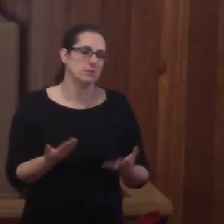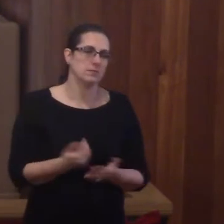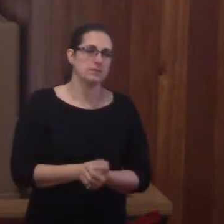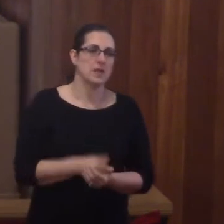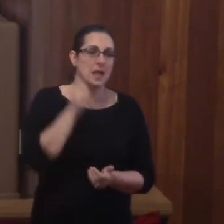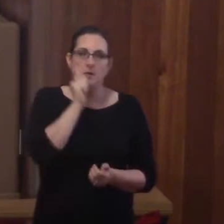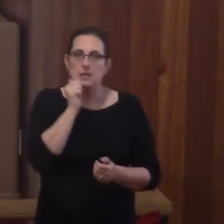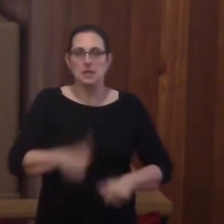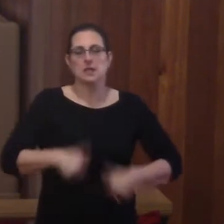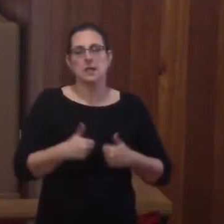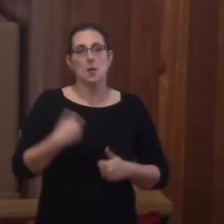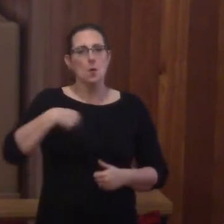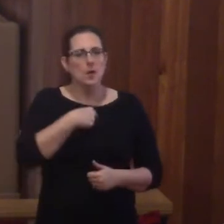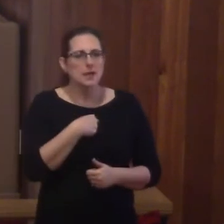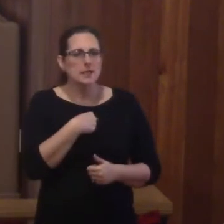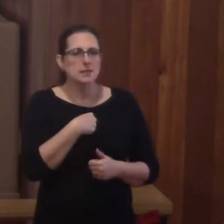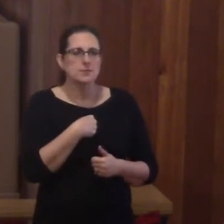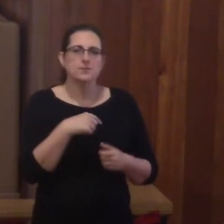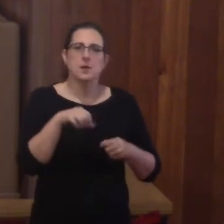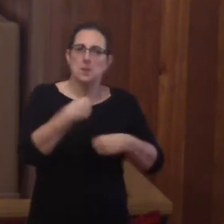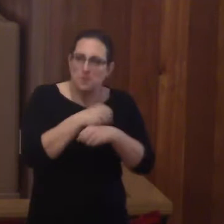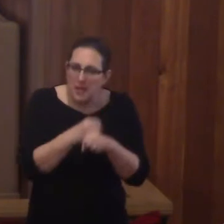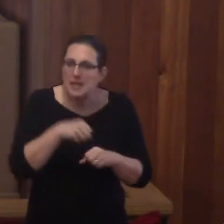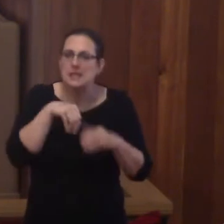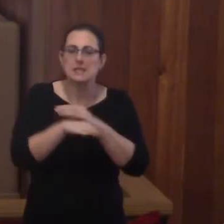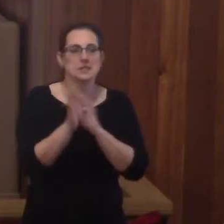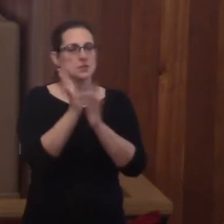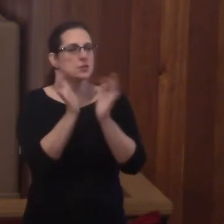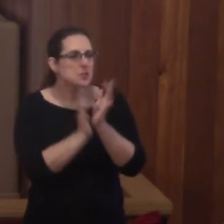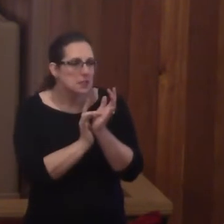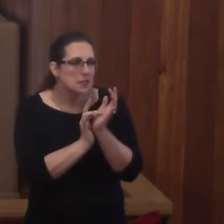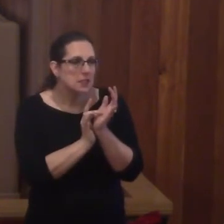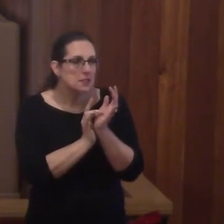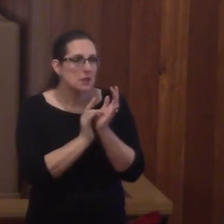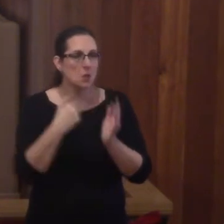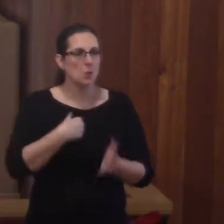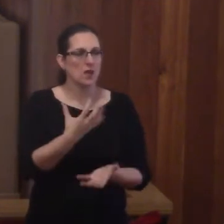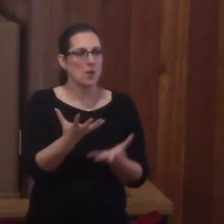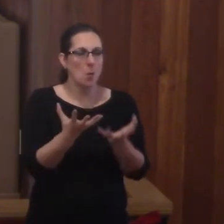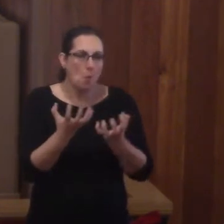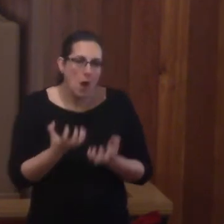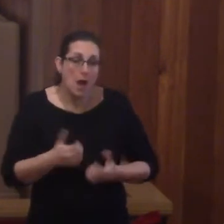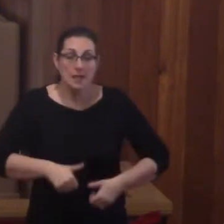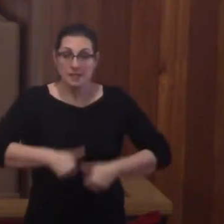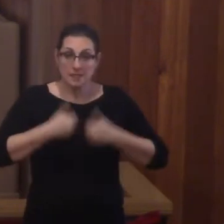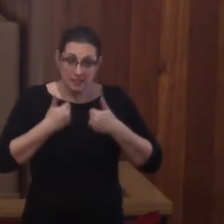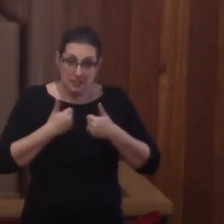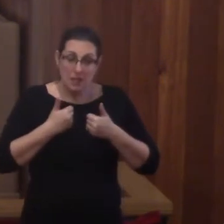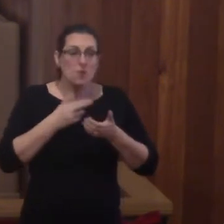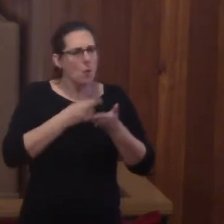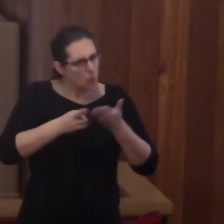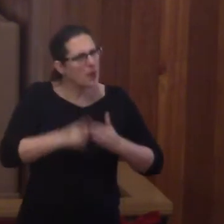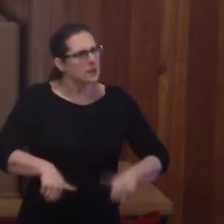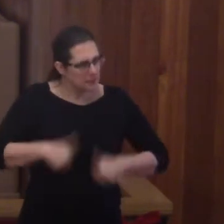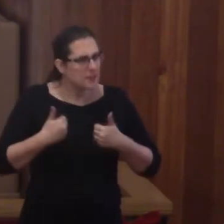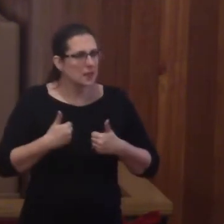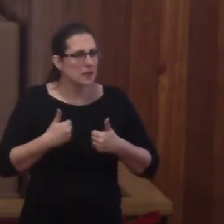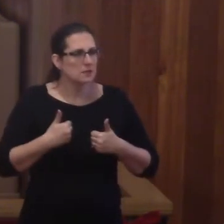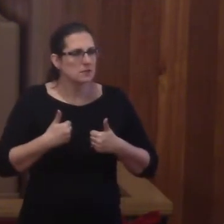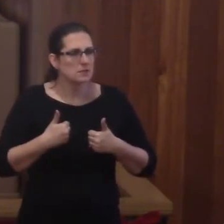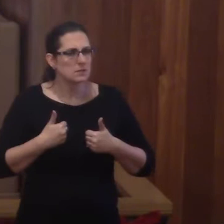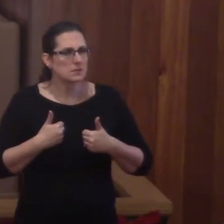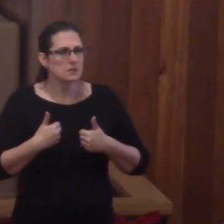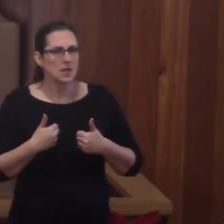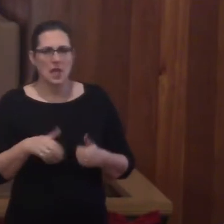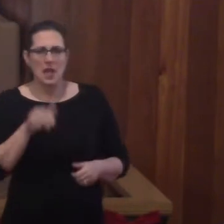We, newly created in Jesus, we desire to live a righteous life, to make no provision